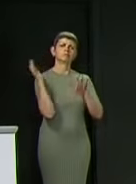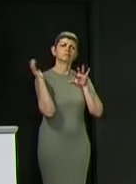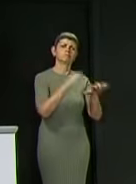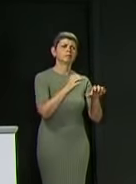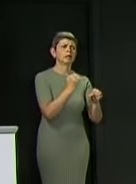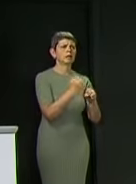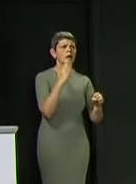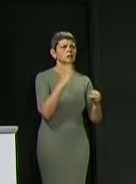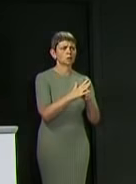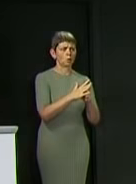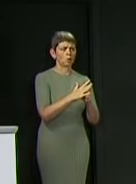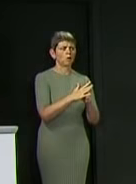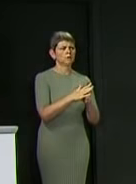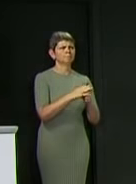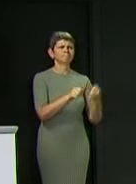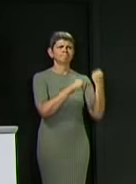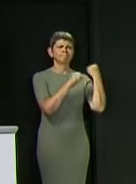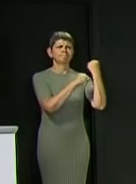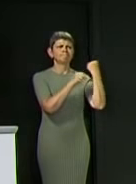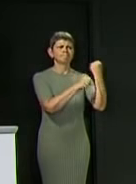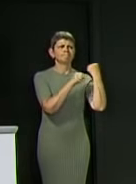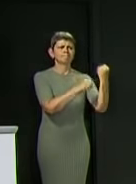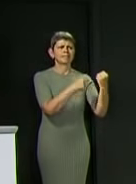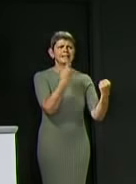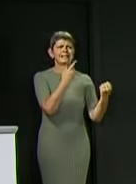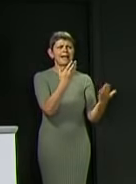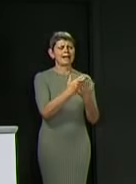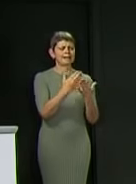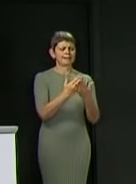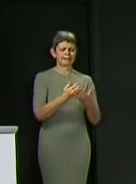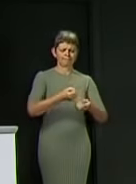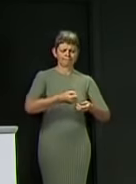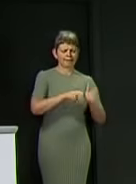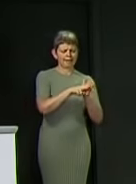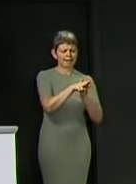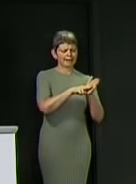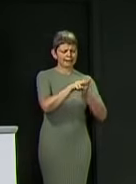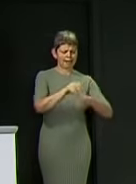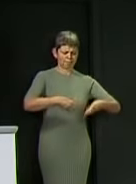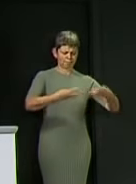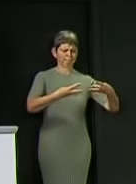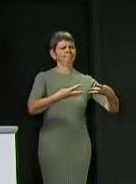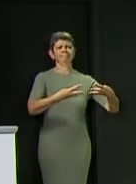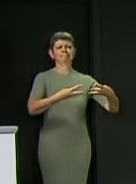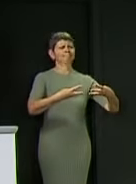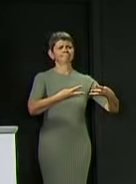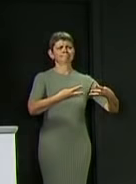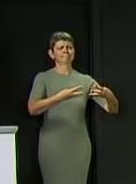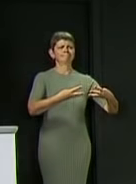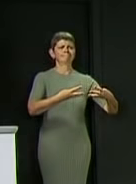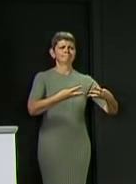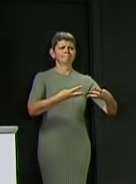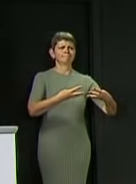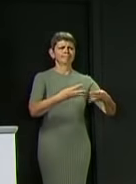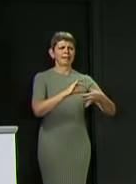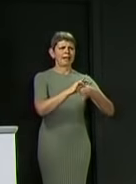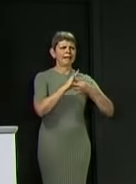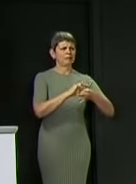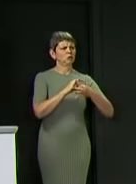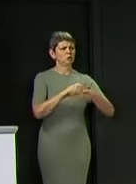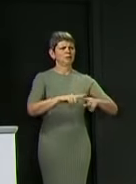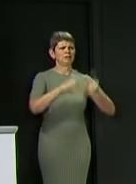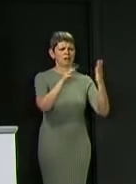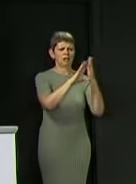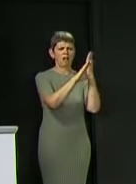classist decision by the SQA, downgrading exam marks this week. It was noticeable that these were in the main kids from